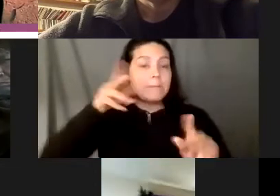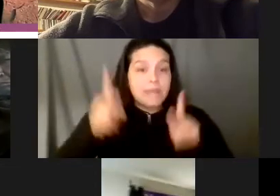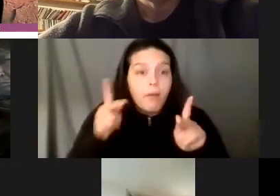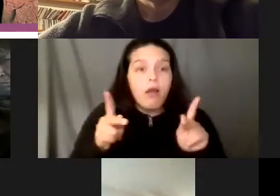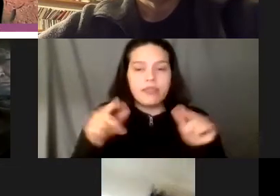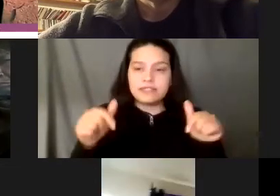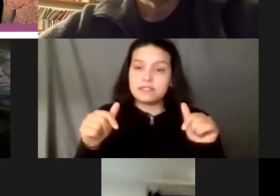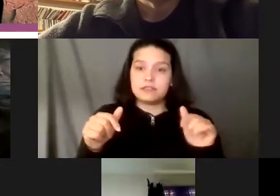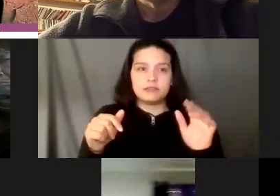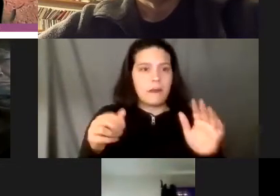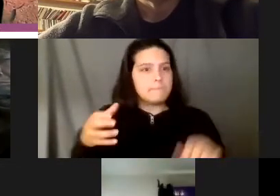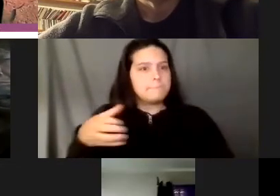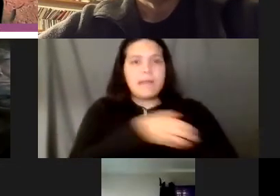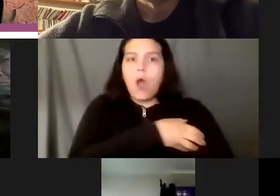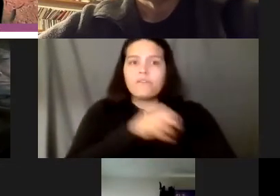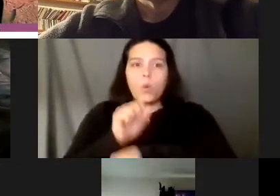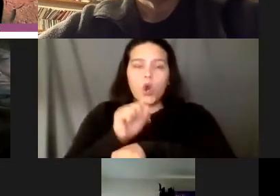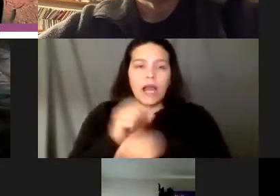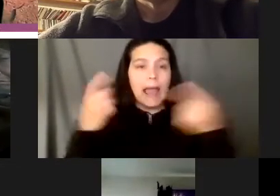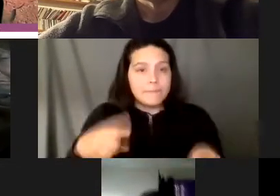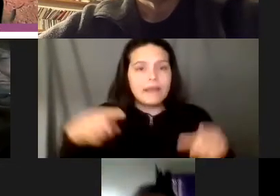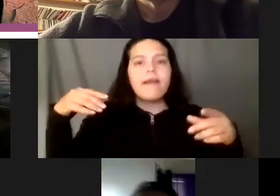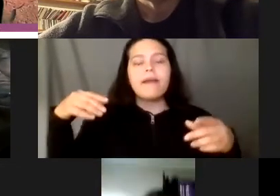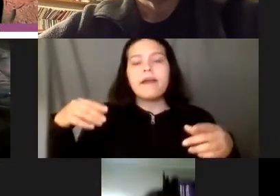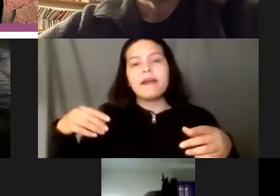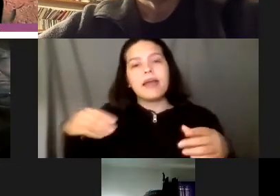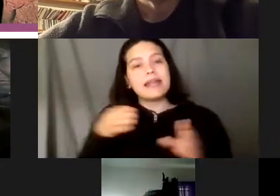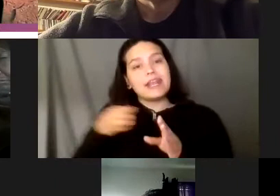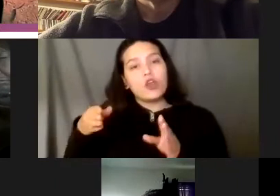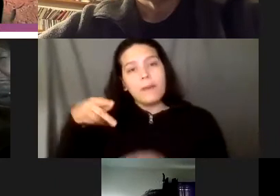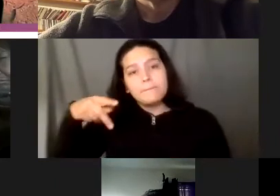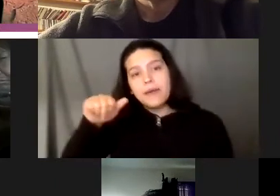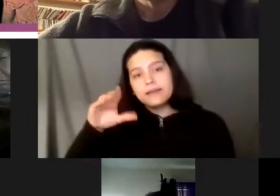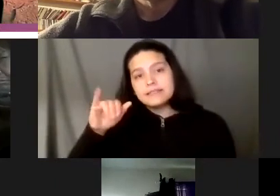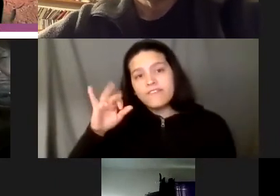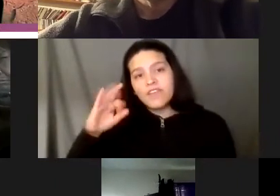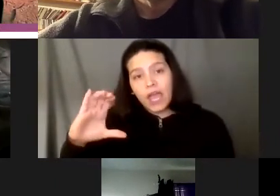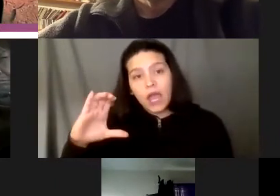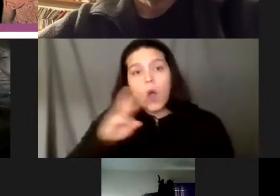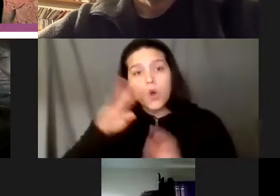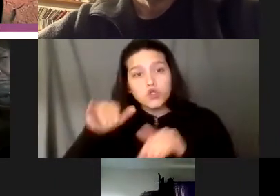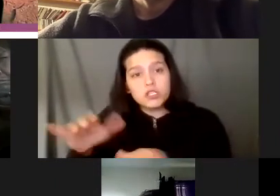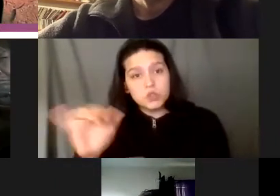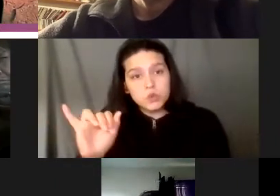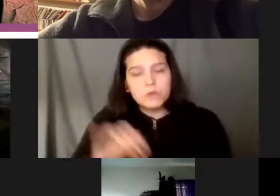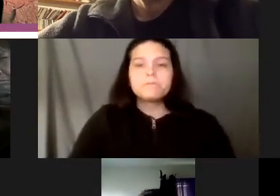of powerful work actually being done in the pacific as well um to be able to um take care of and and work with